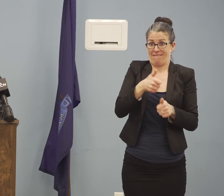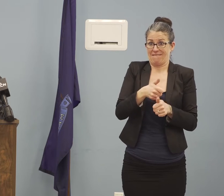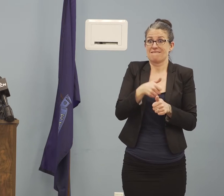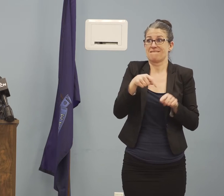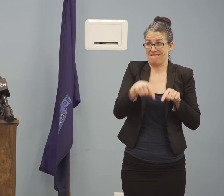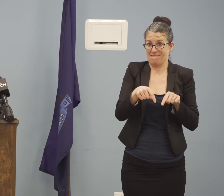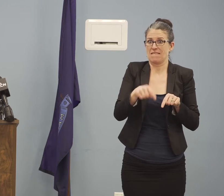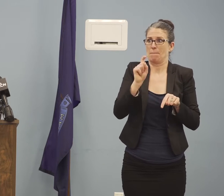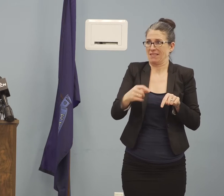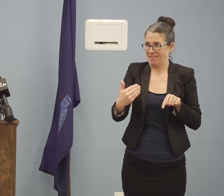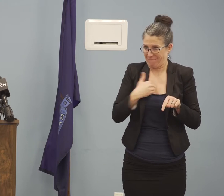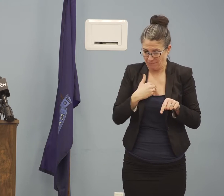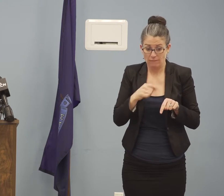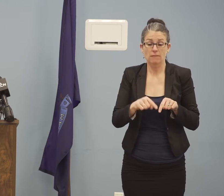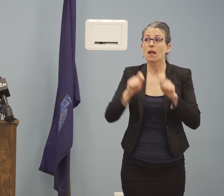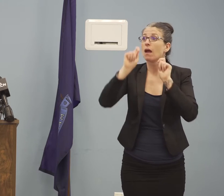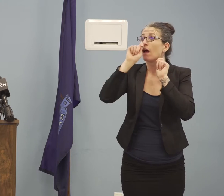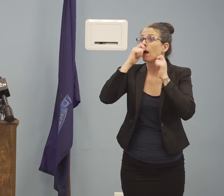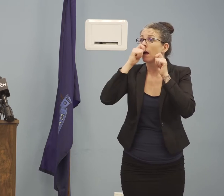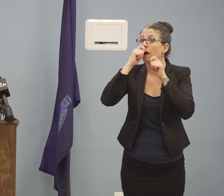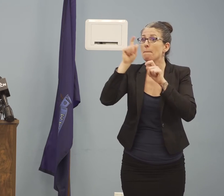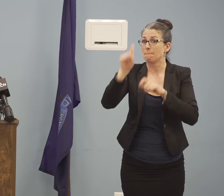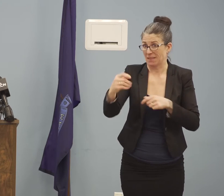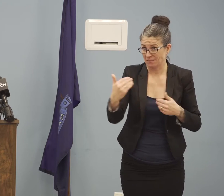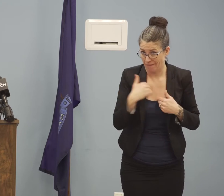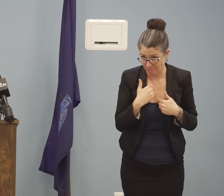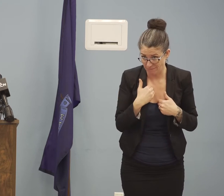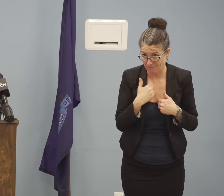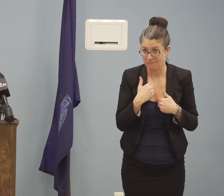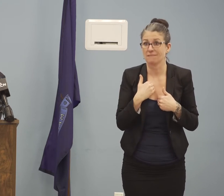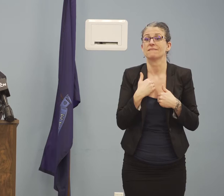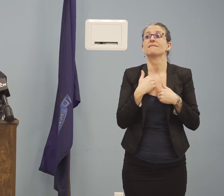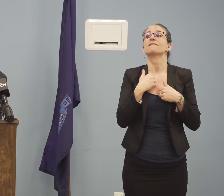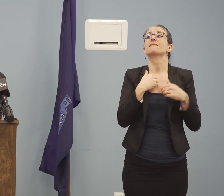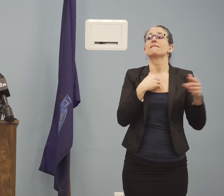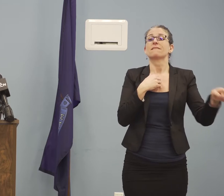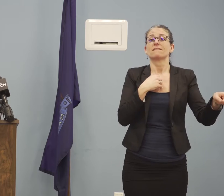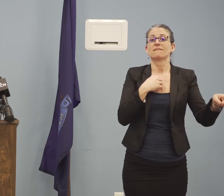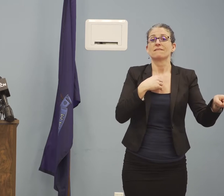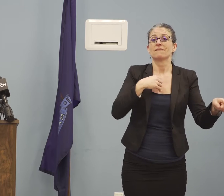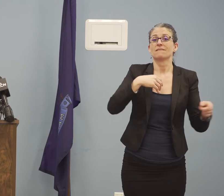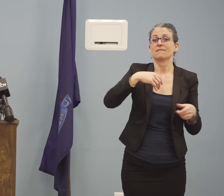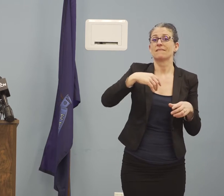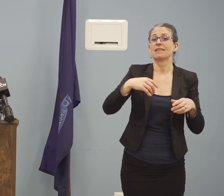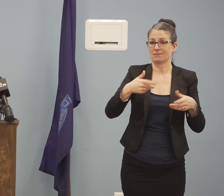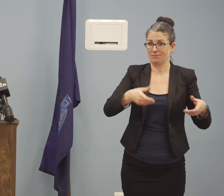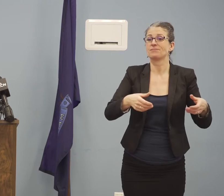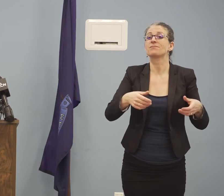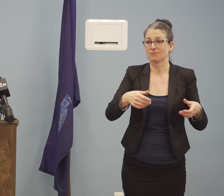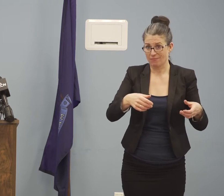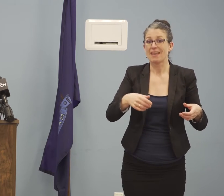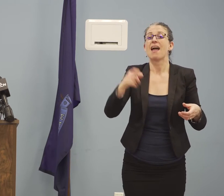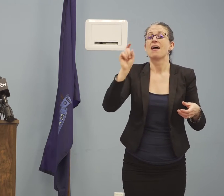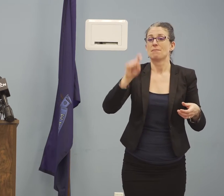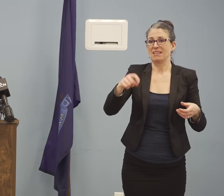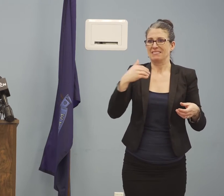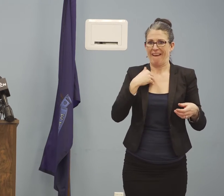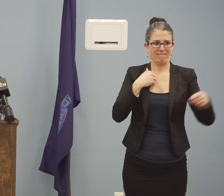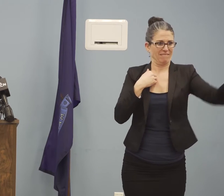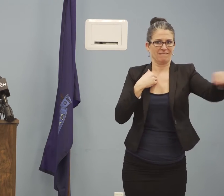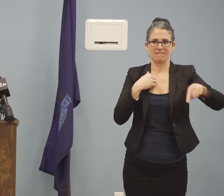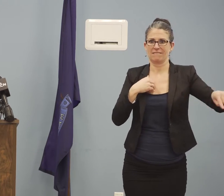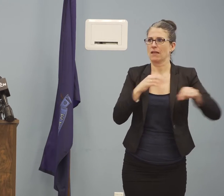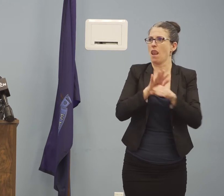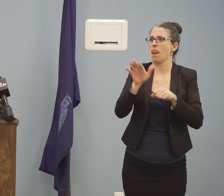sample. Those supplies and the supply of them has been a concern. It's something that we are keeping very